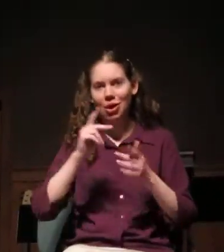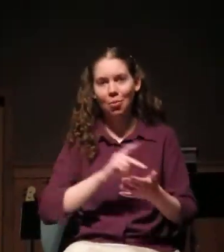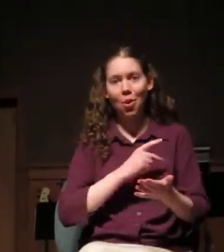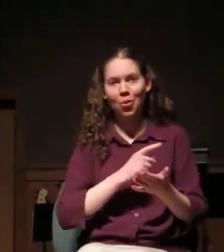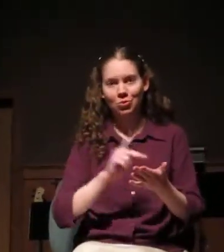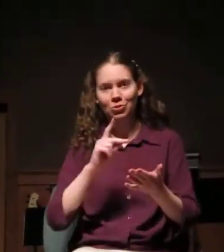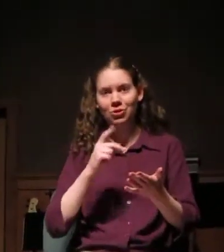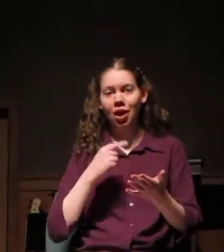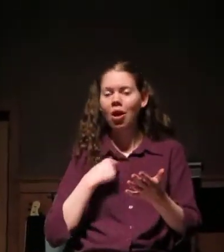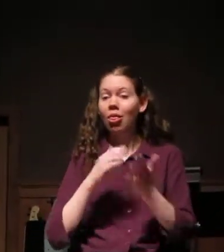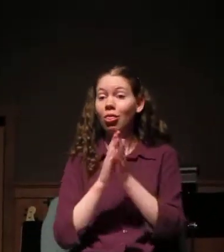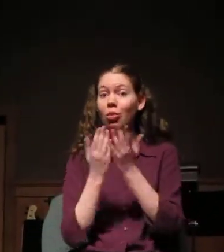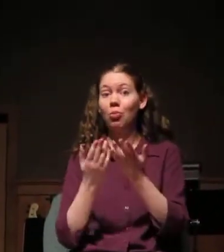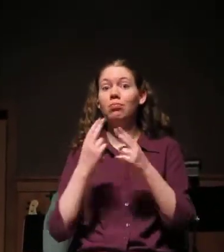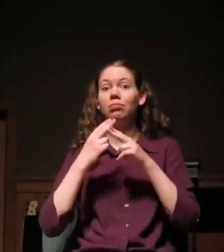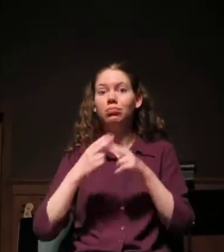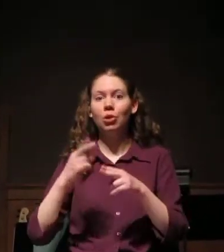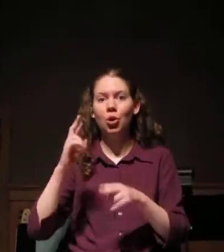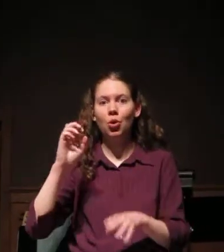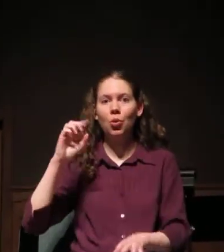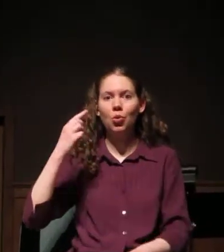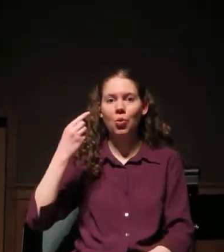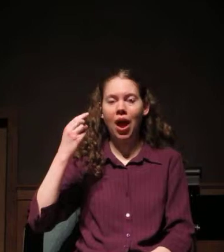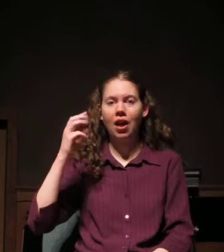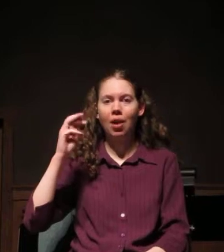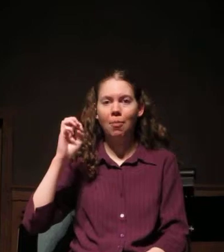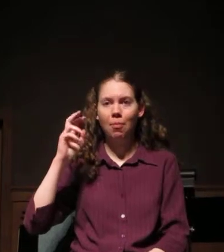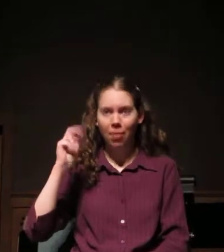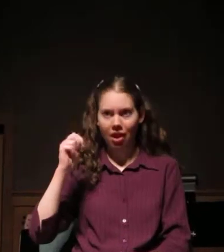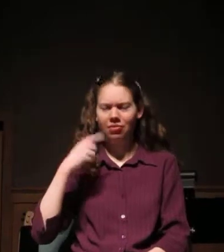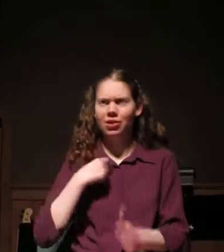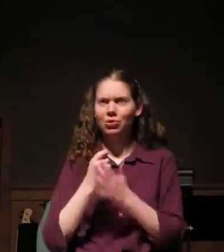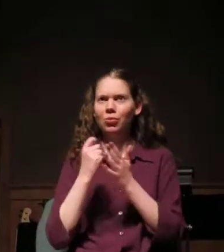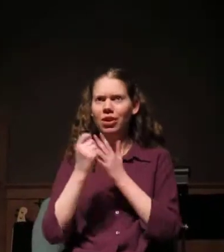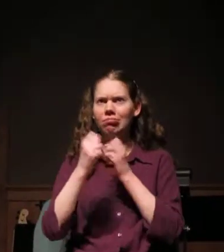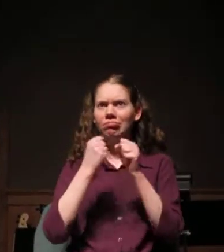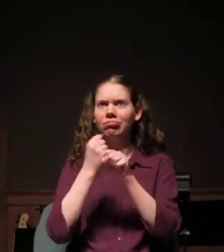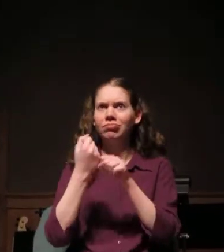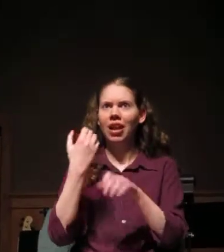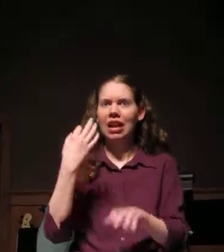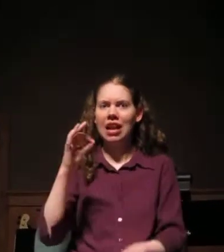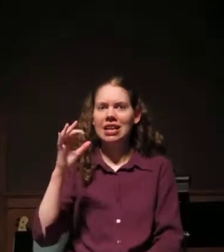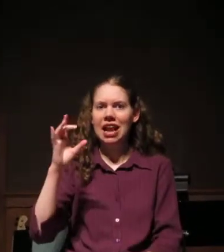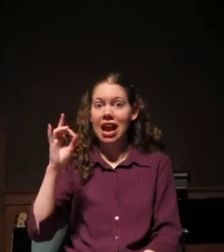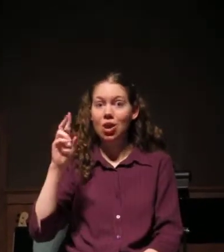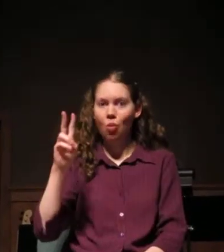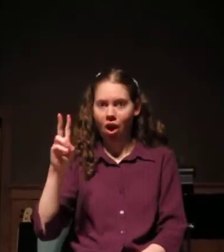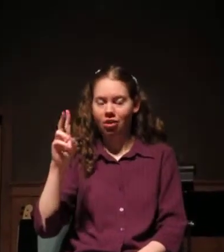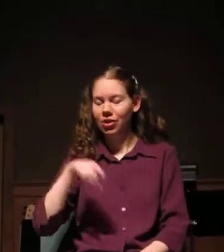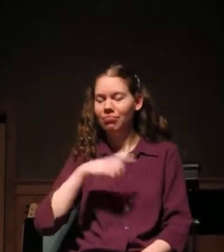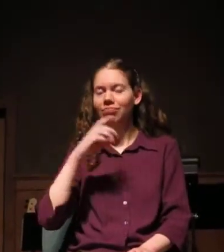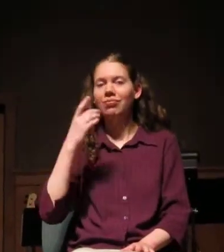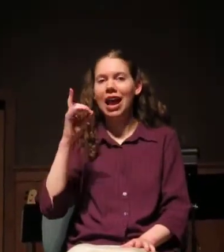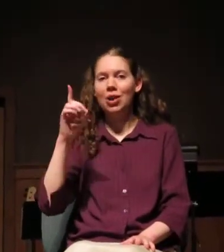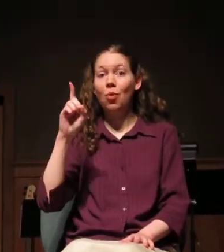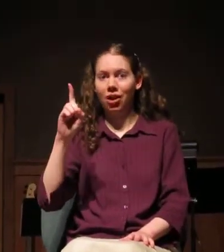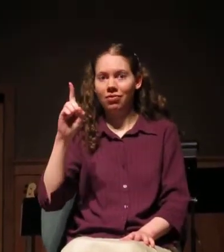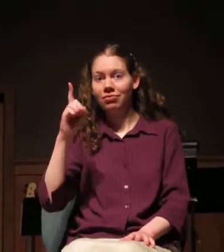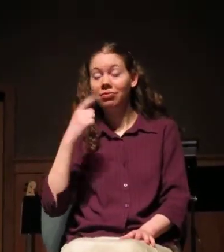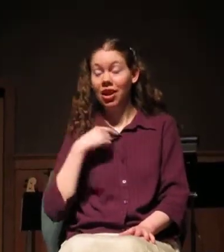Ragman and Other Cries of Faith, written in 1981, I believe. And it tells the true story of the redemptive power of the risen